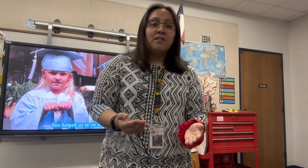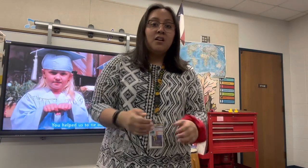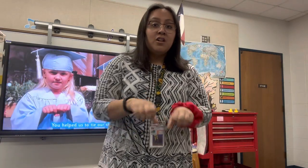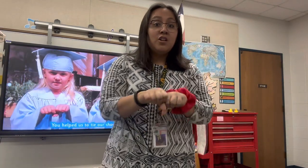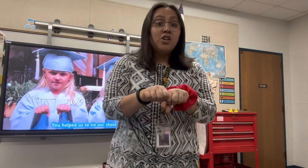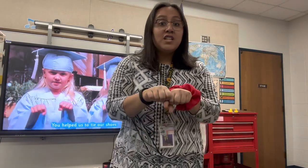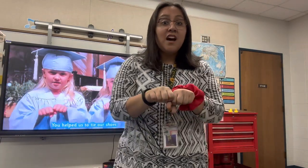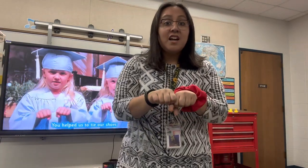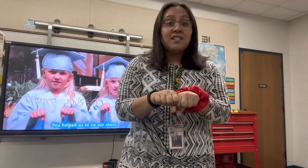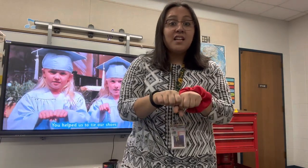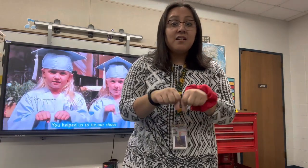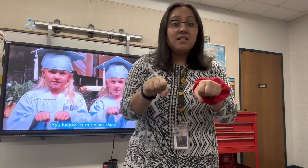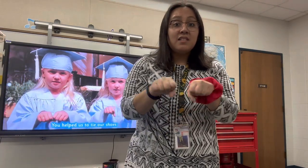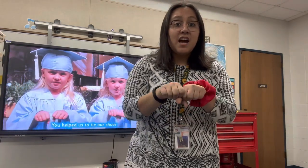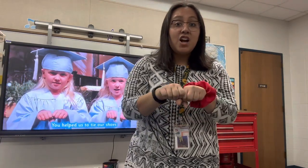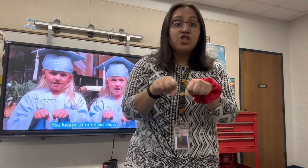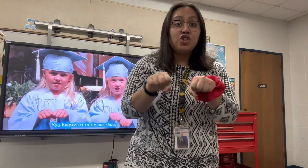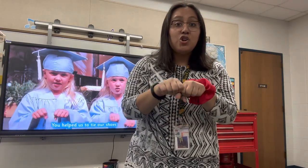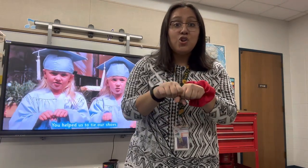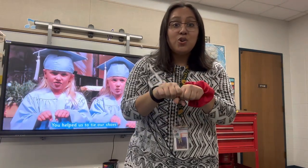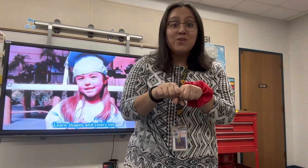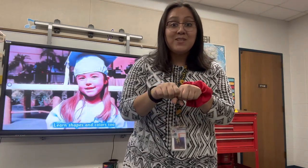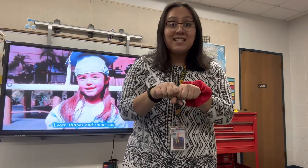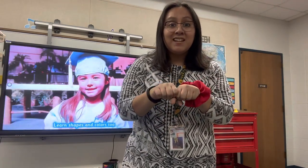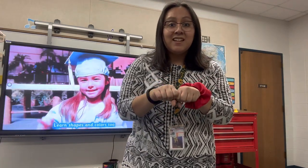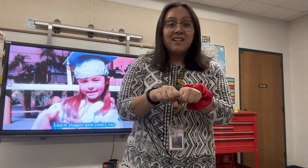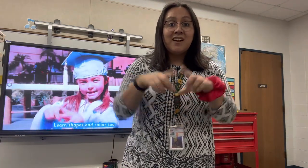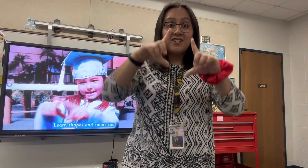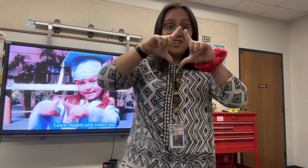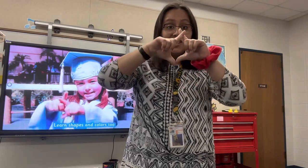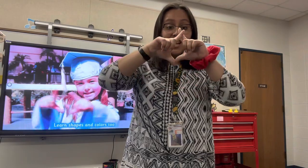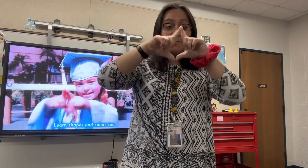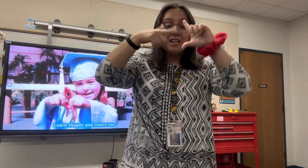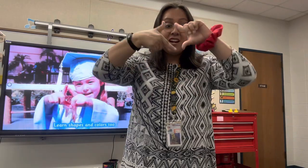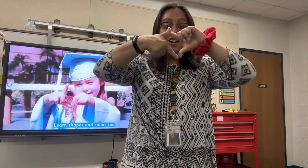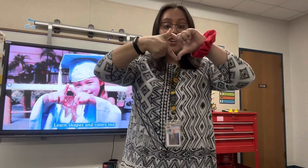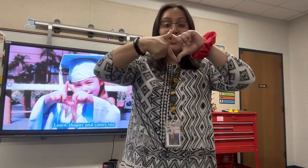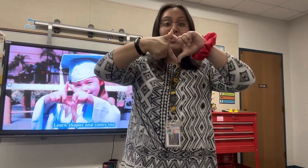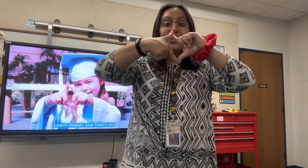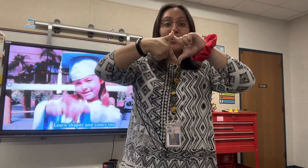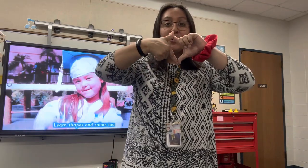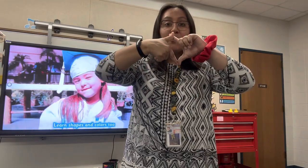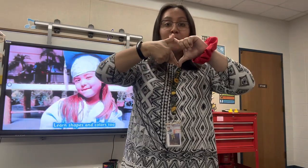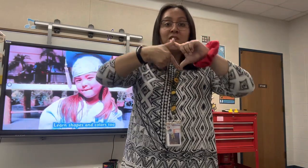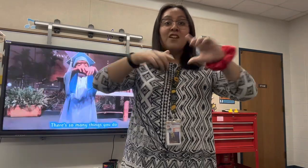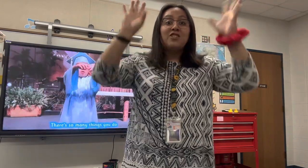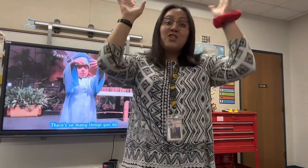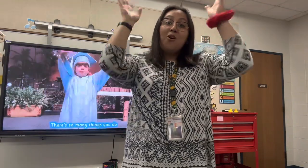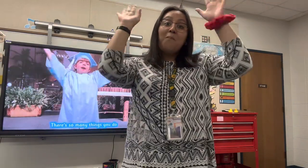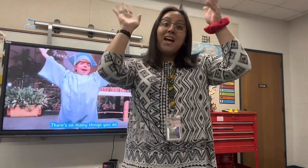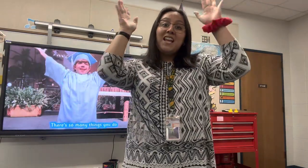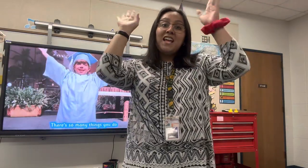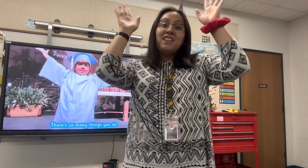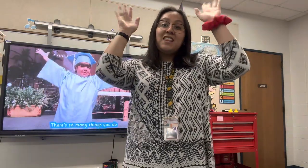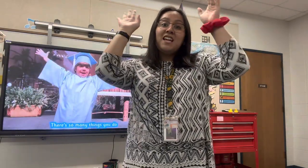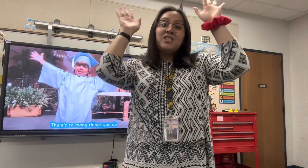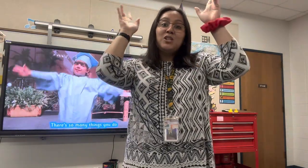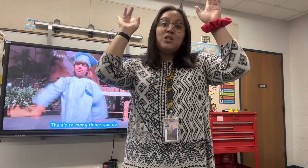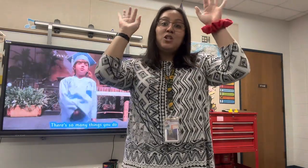You taught us how to wear shoes. How to wear shoes, and colors too. There's so many things you do.